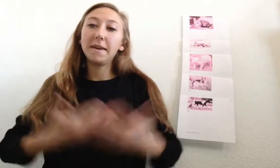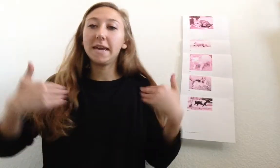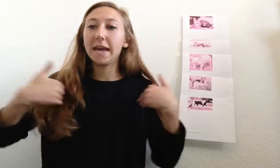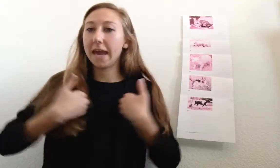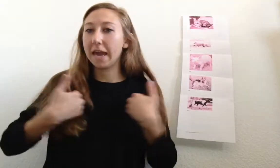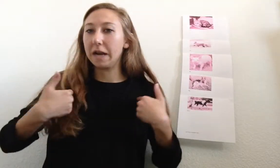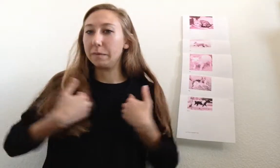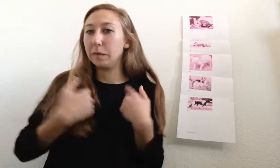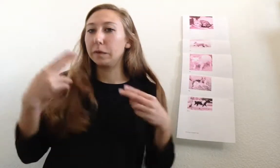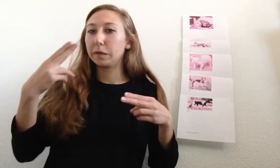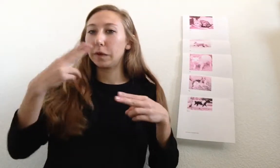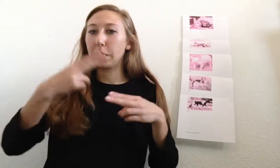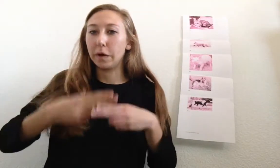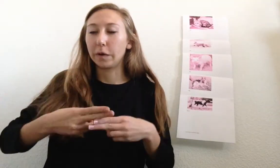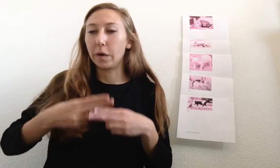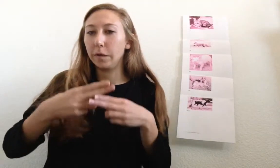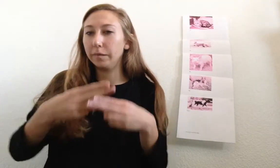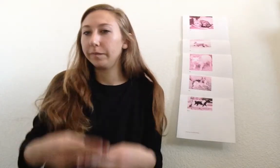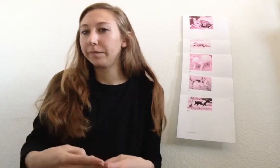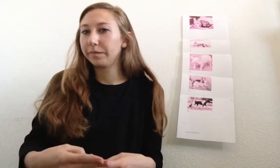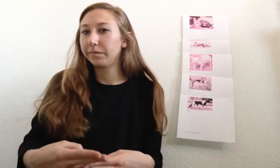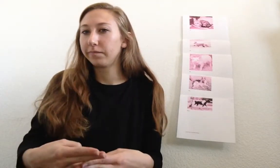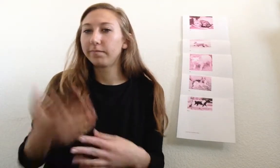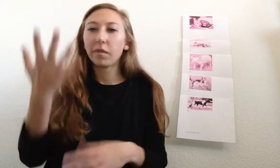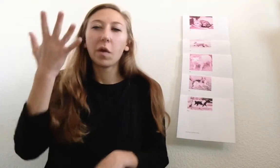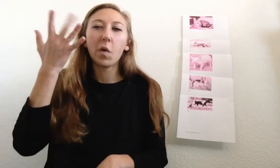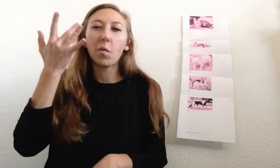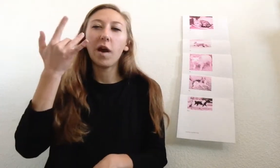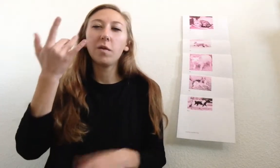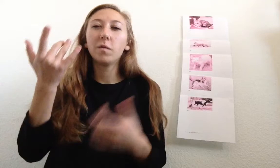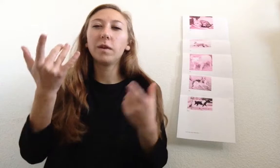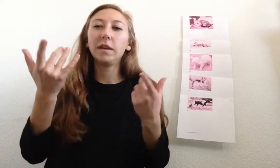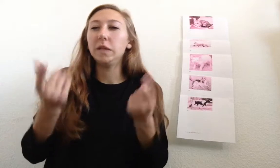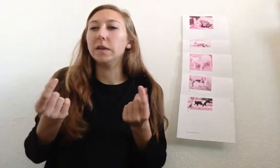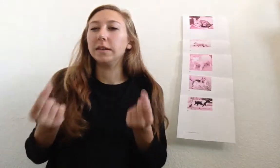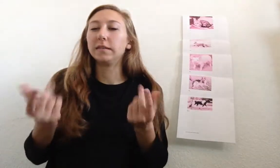animals are called. Why will we do this?